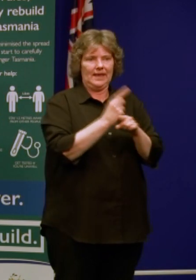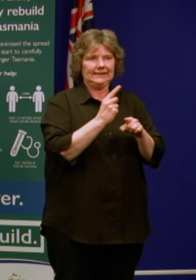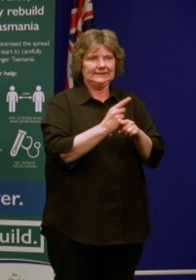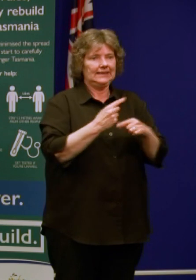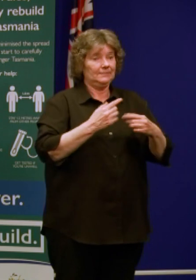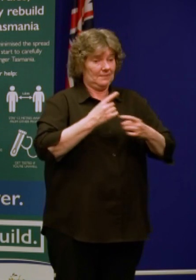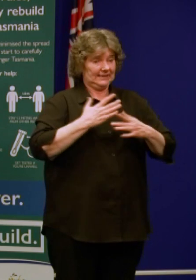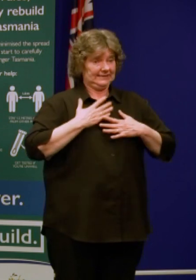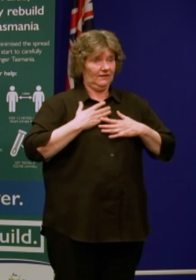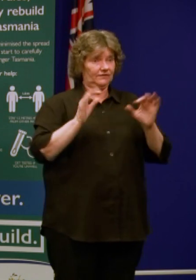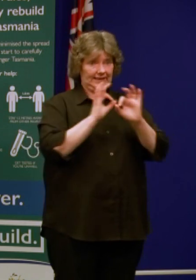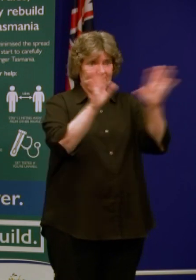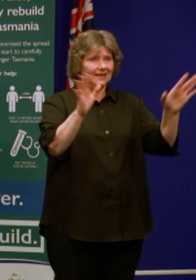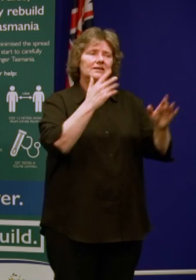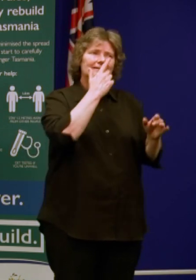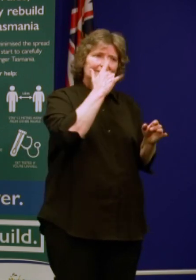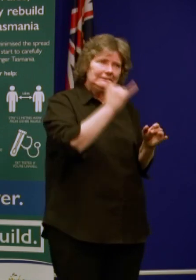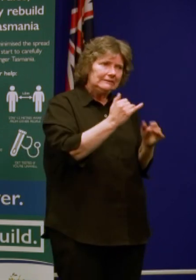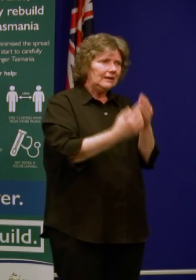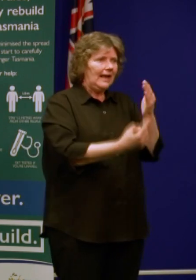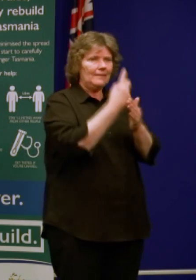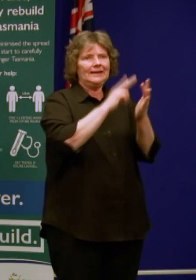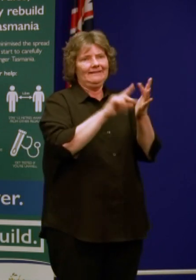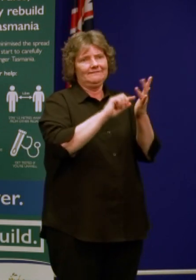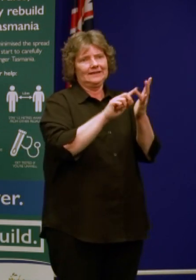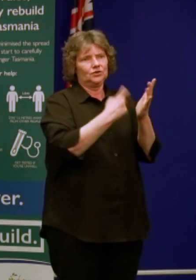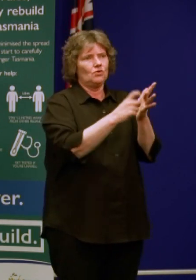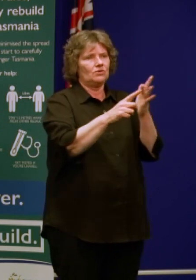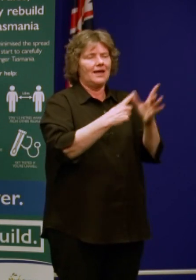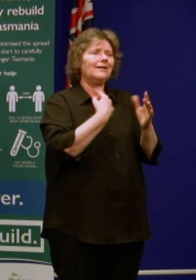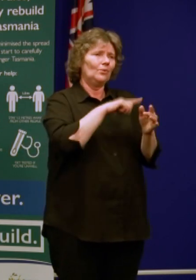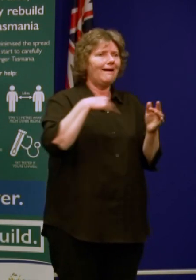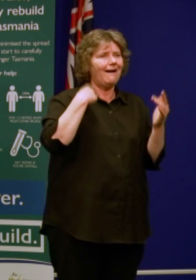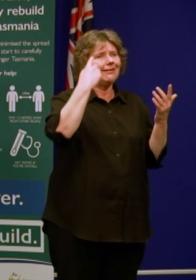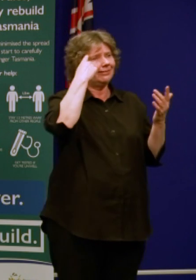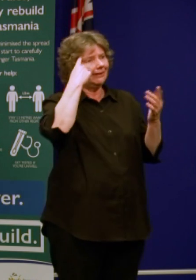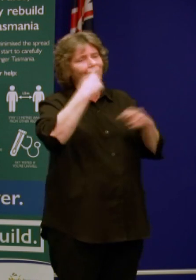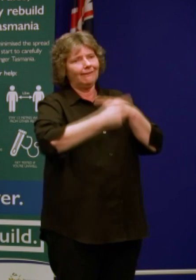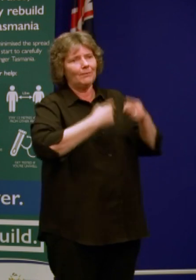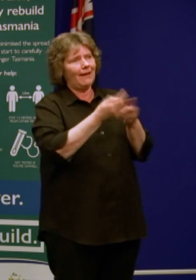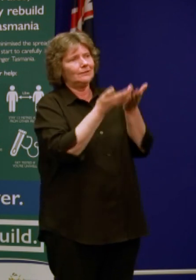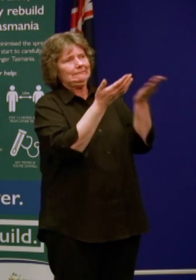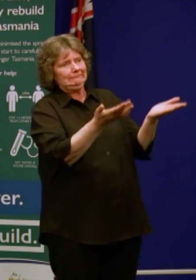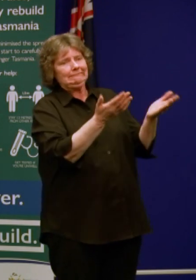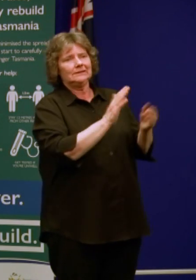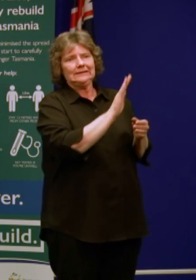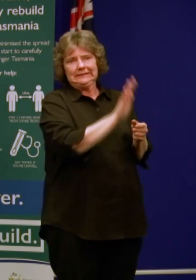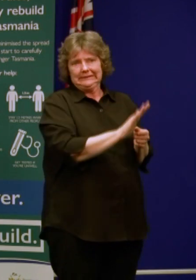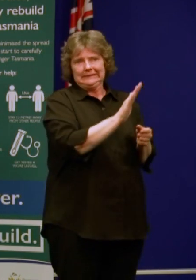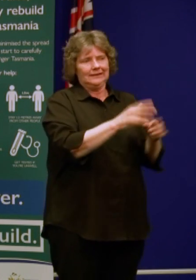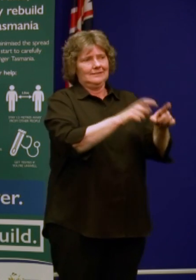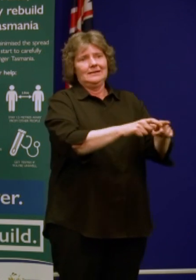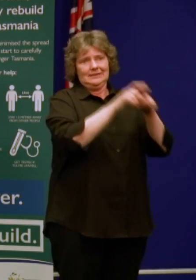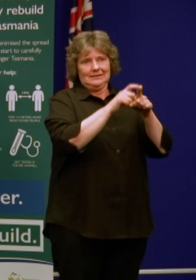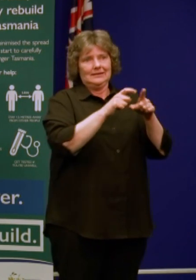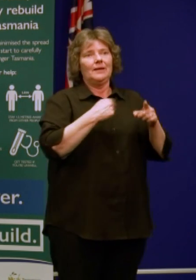unfortunate what is occurring in Victoria. Our thoughts do go out to them but I want to be very, very clear on this particular point.